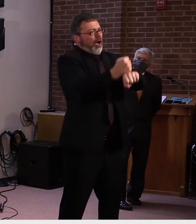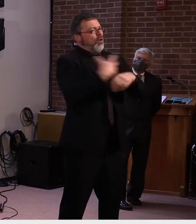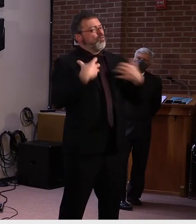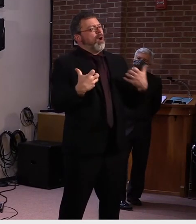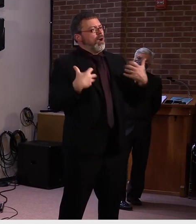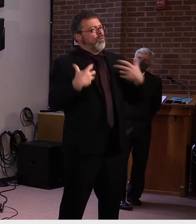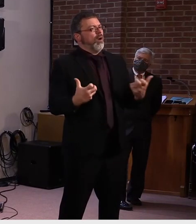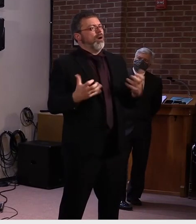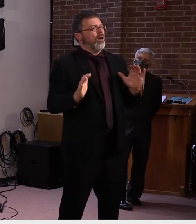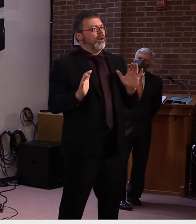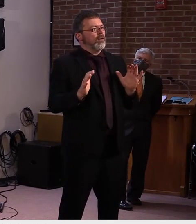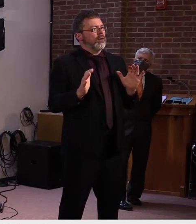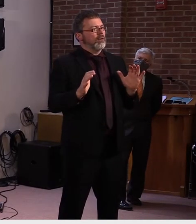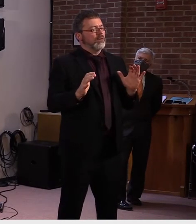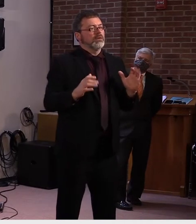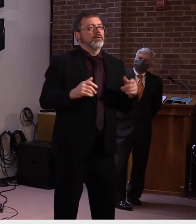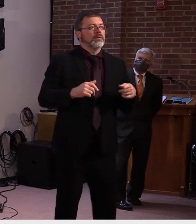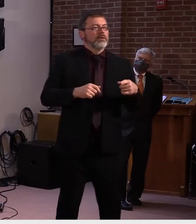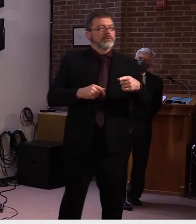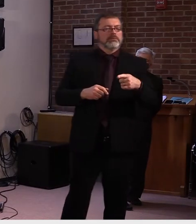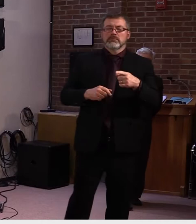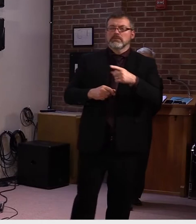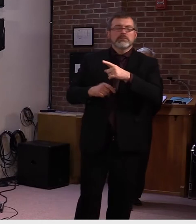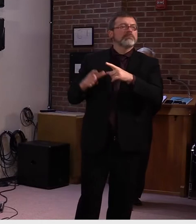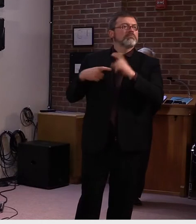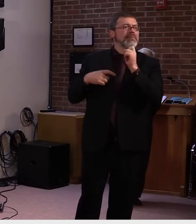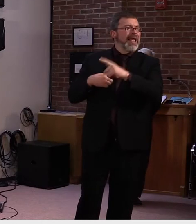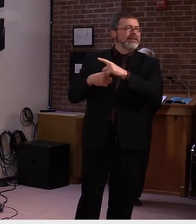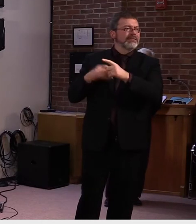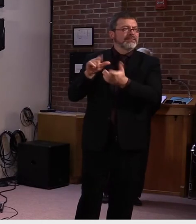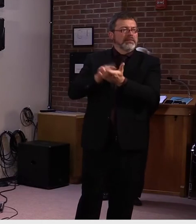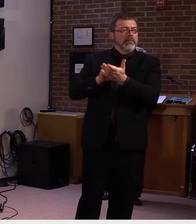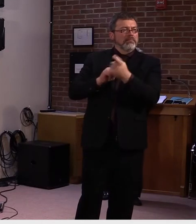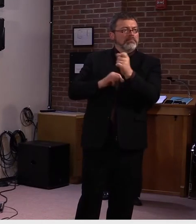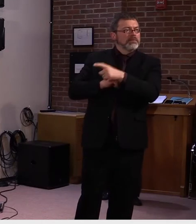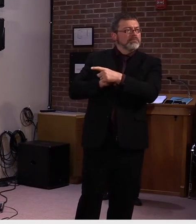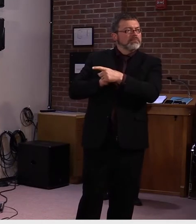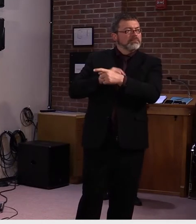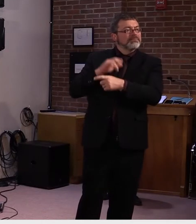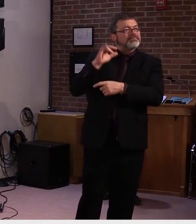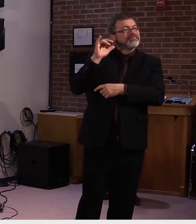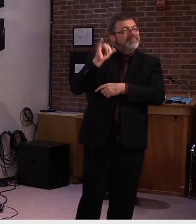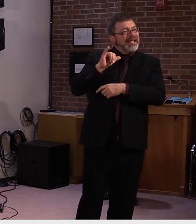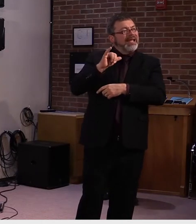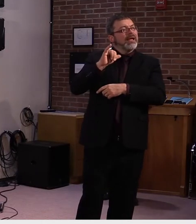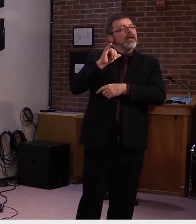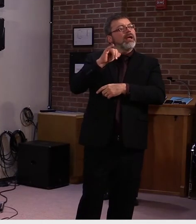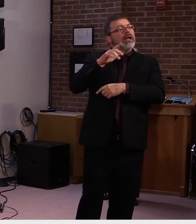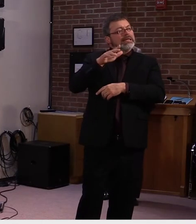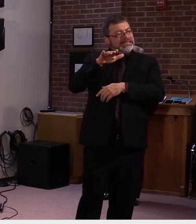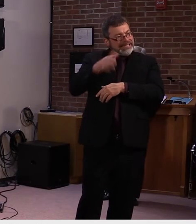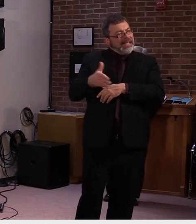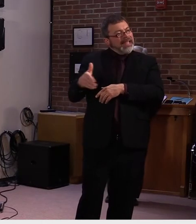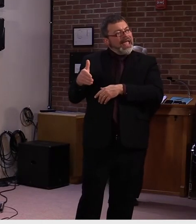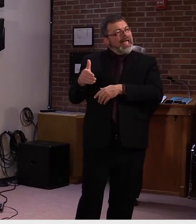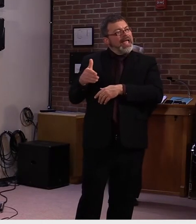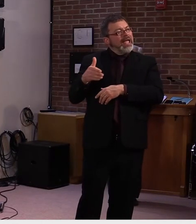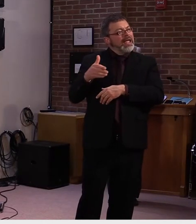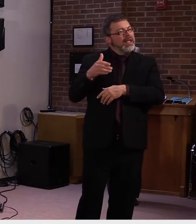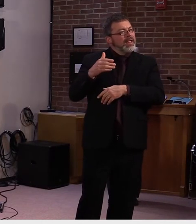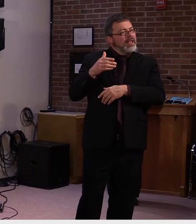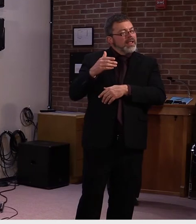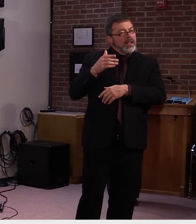uh, comorb, comorbidities, or comorbidities? I'm sorry if I'm saying that wrong. Uh, because I, I heard that number's often pretty high. Speaking of having an older